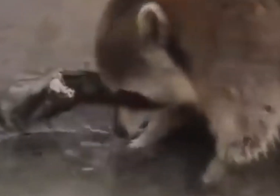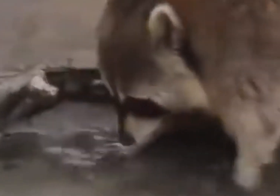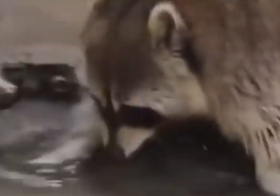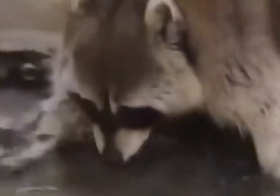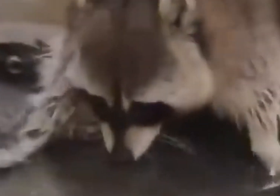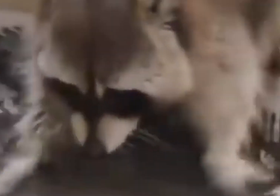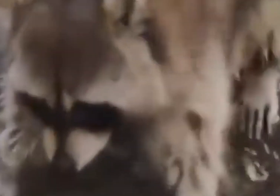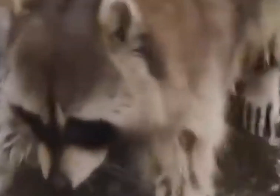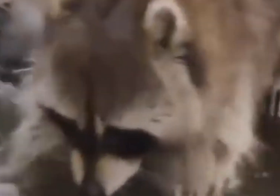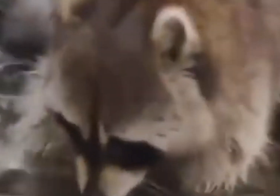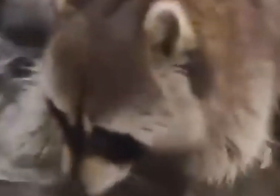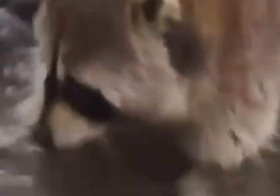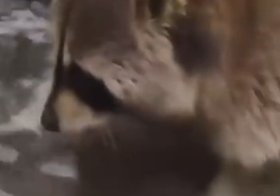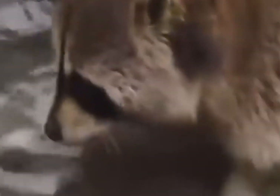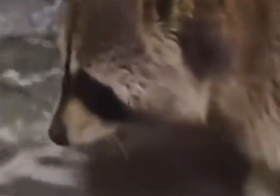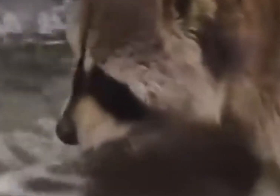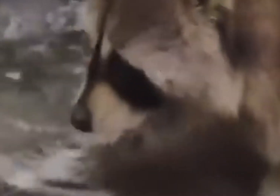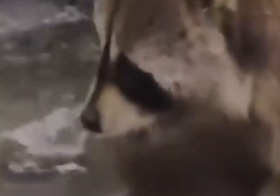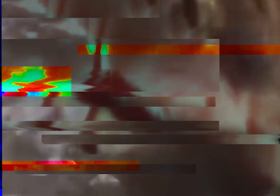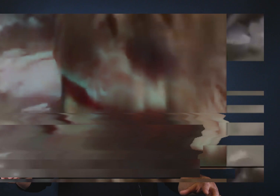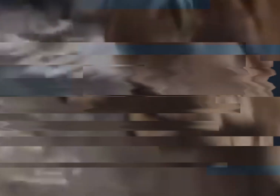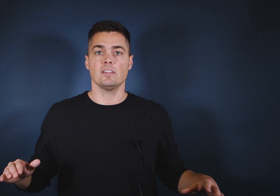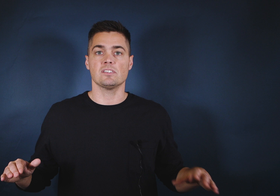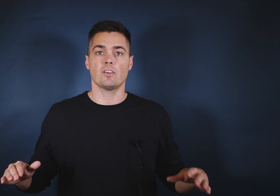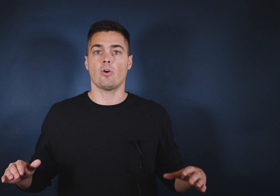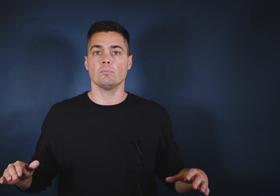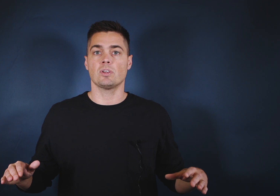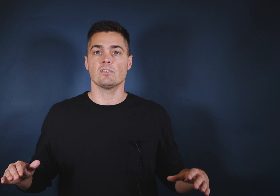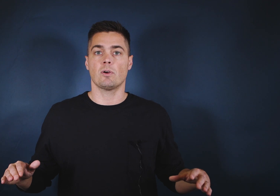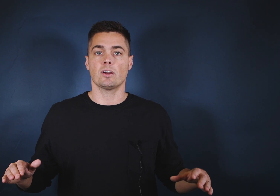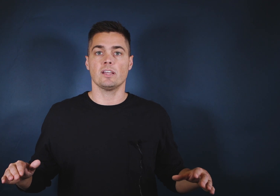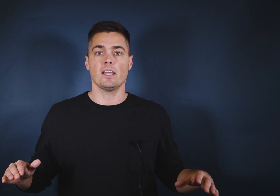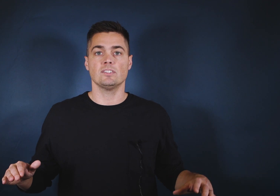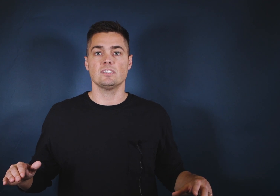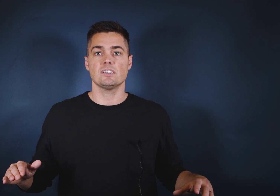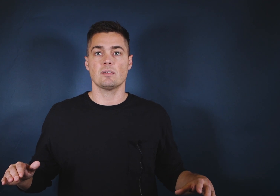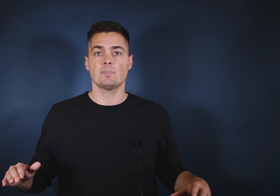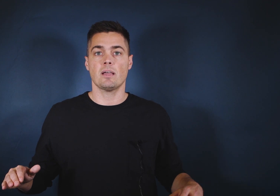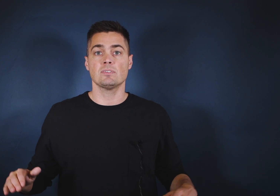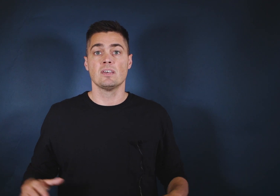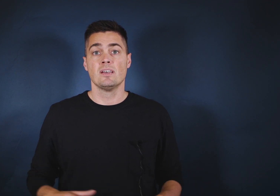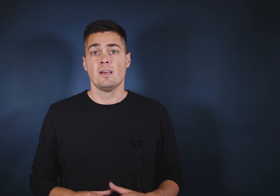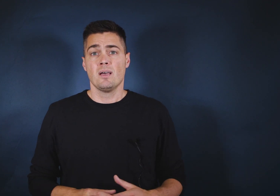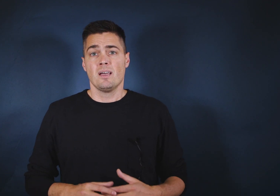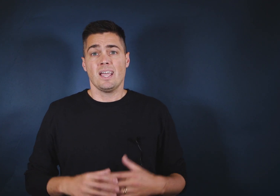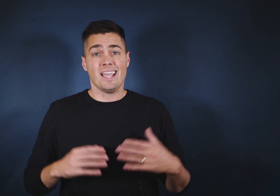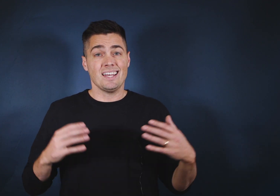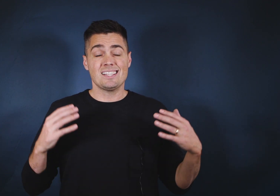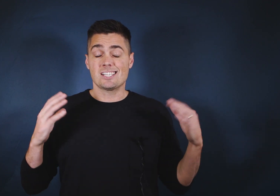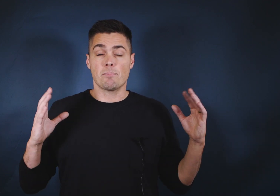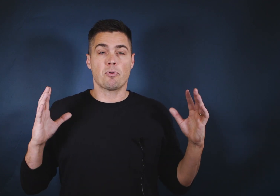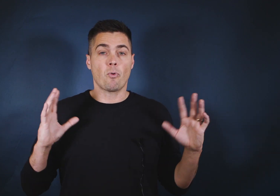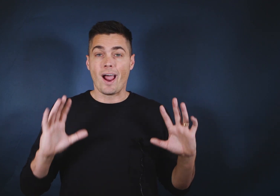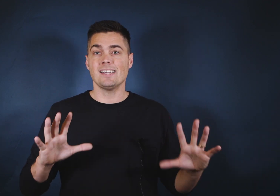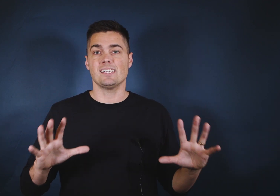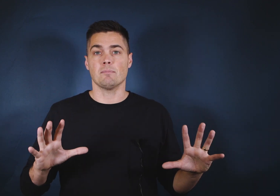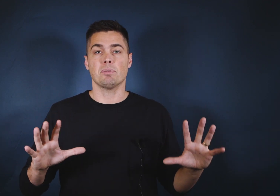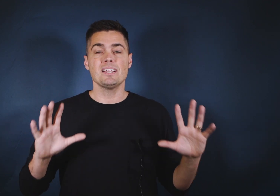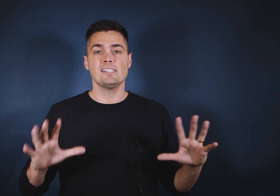This is something we believe that's fundamentally different than these other home service marketing agencies sometimes. And it's surprising. Please